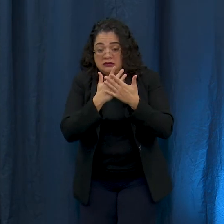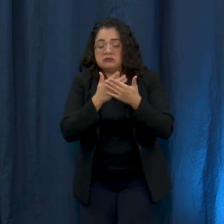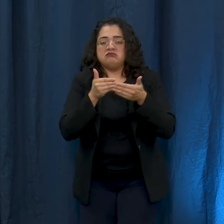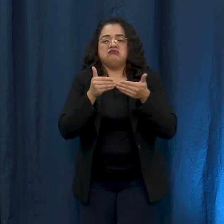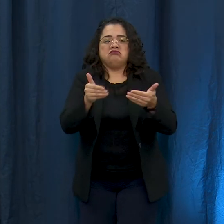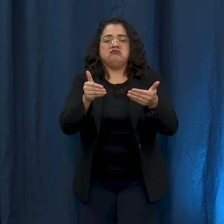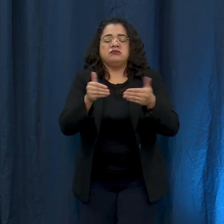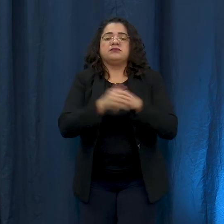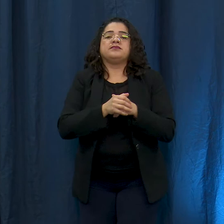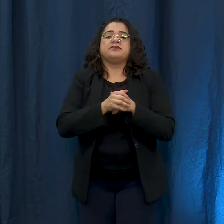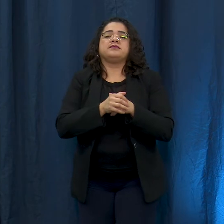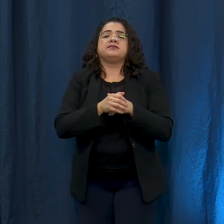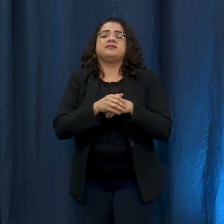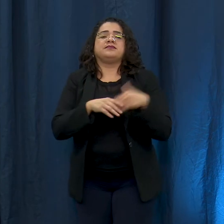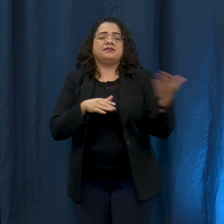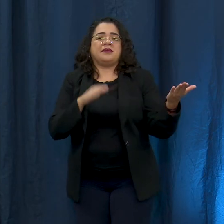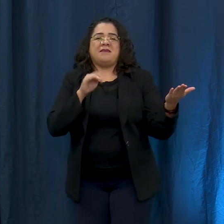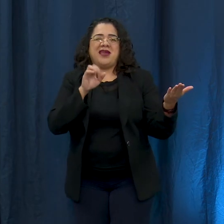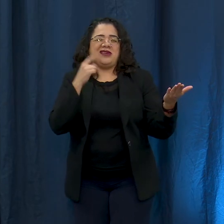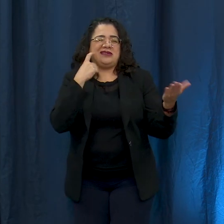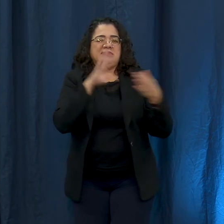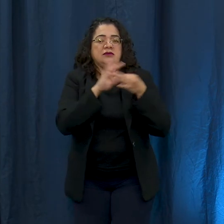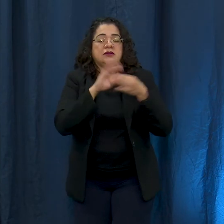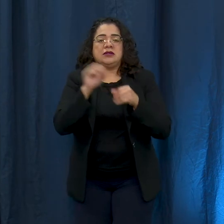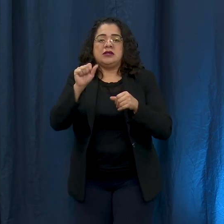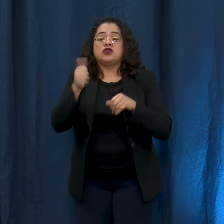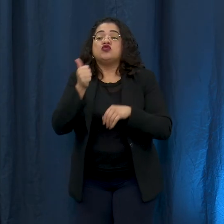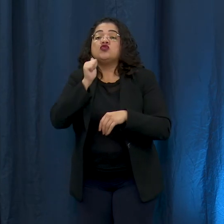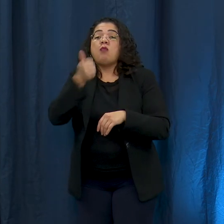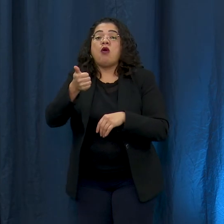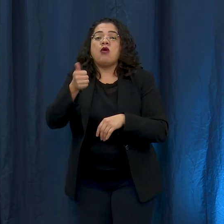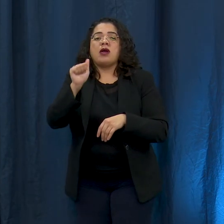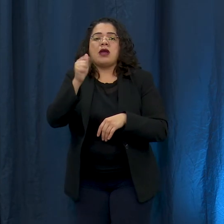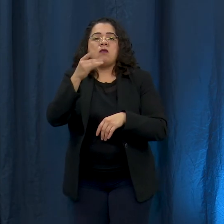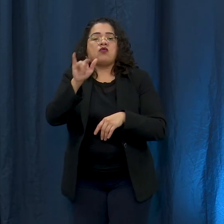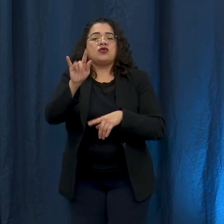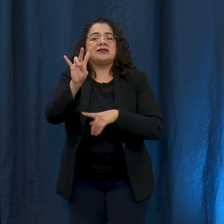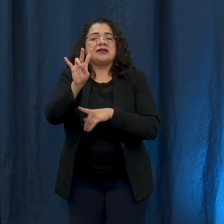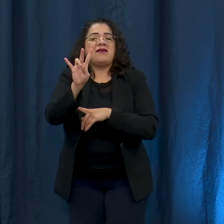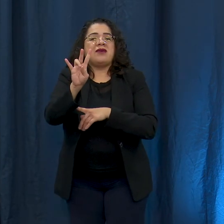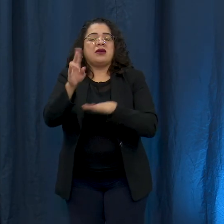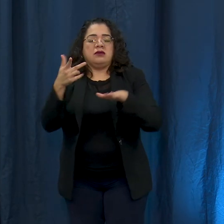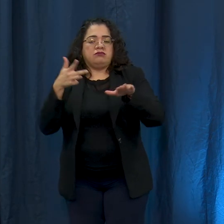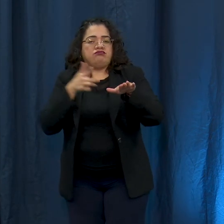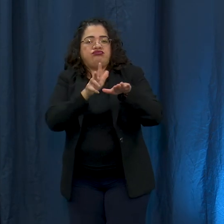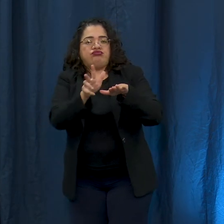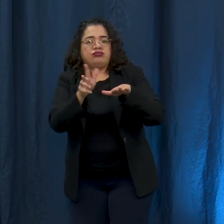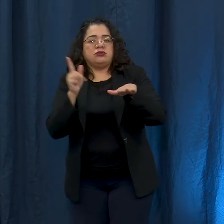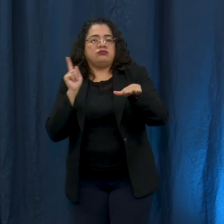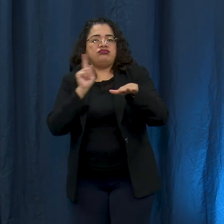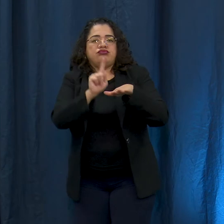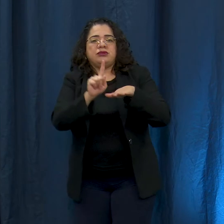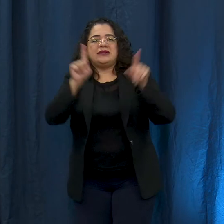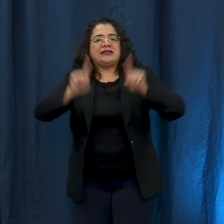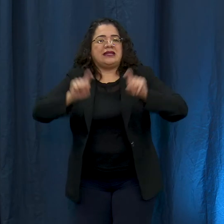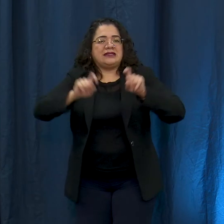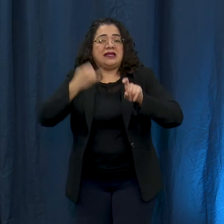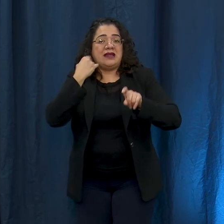Again, as Mayor mentioned, starting tomorrow April 7th we will be offering the drive-through testing to those who need it